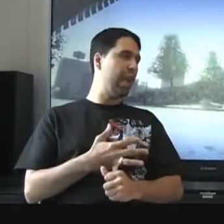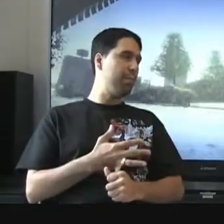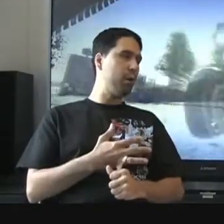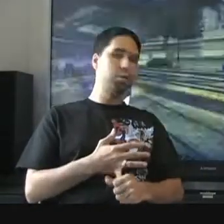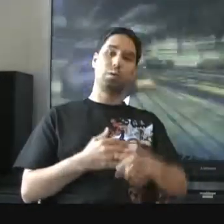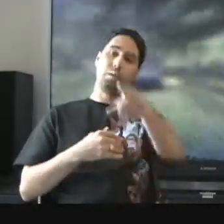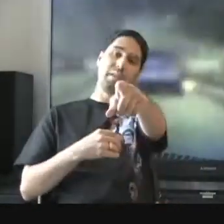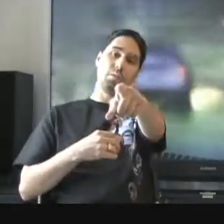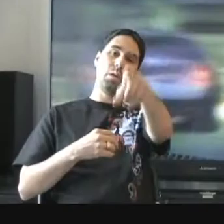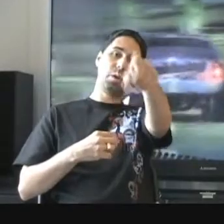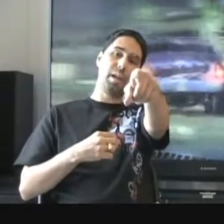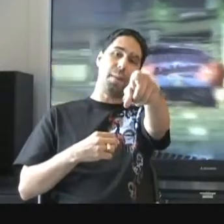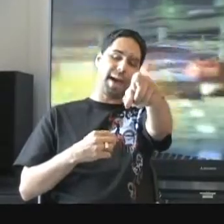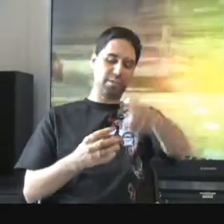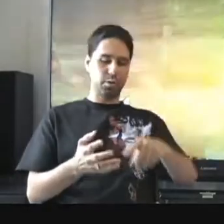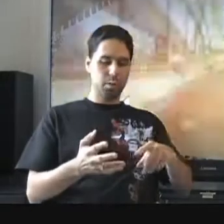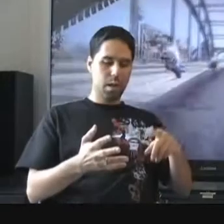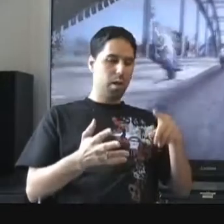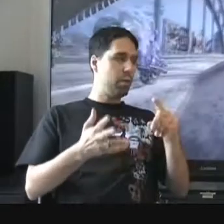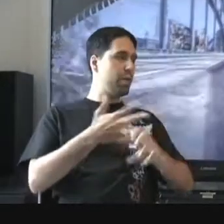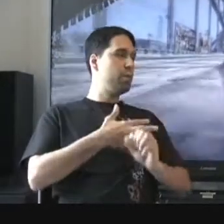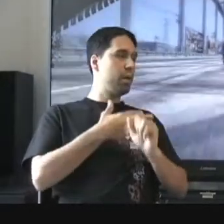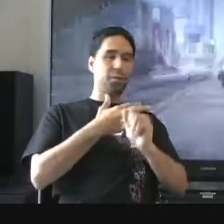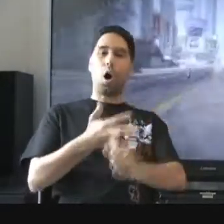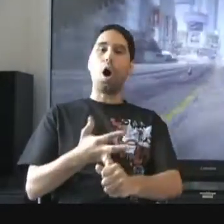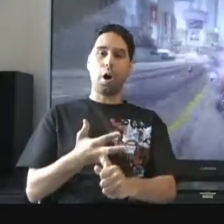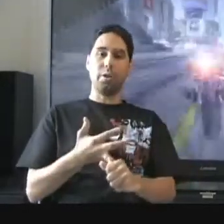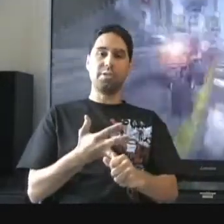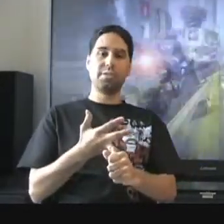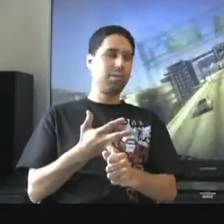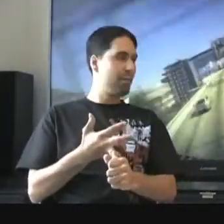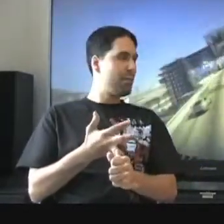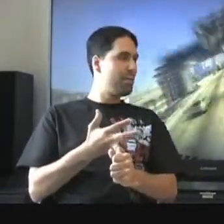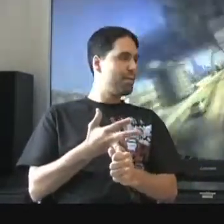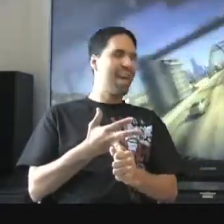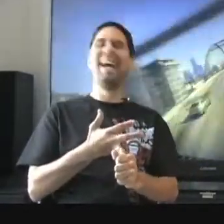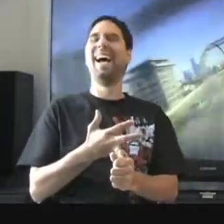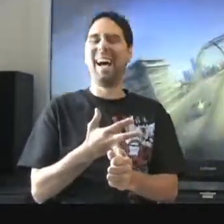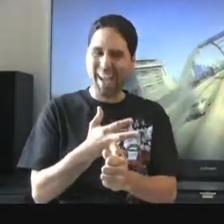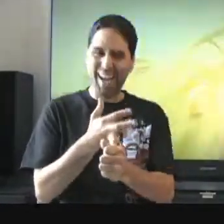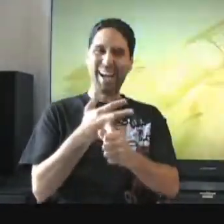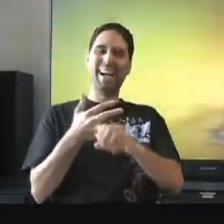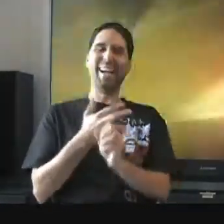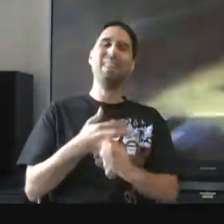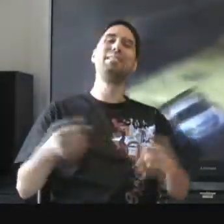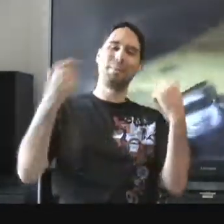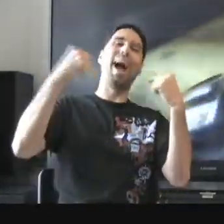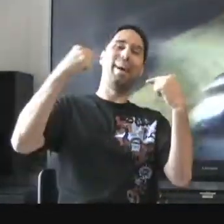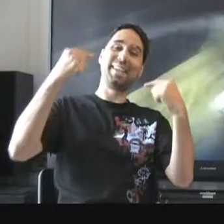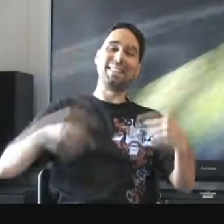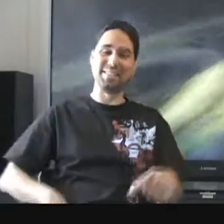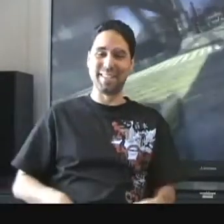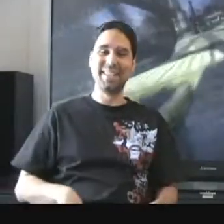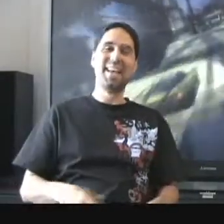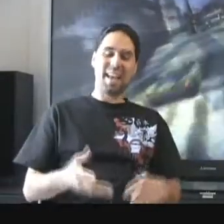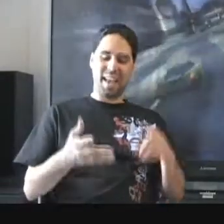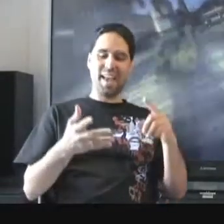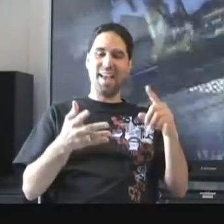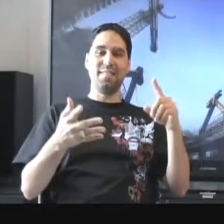game modes, which we missed one and we'll get back to, we've given you enough cars, which is why I'll get to it. And